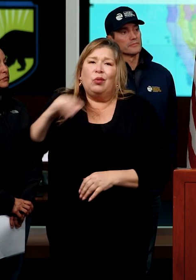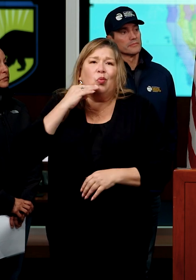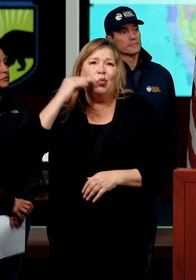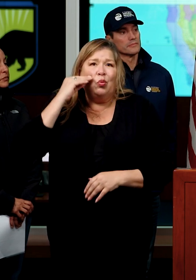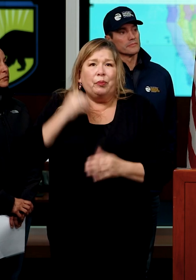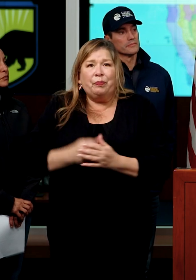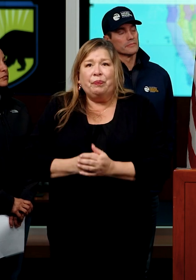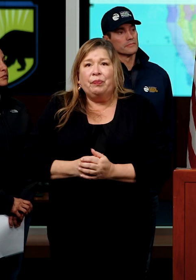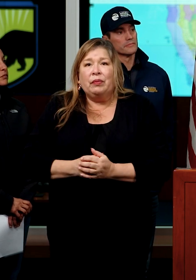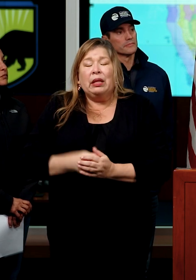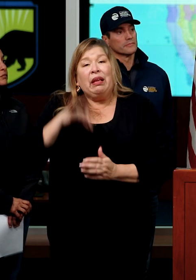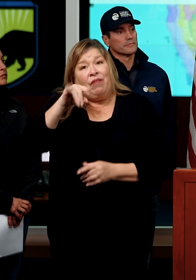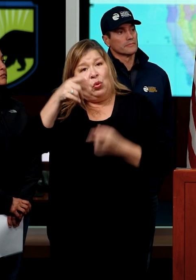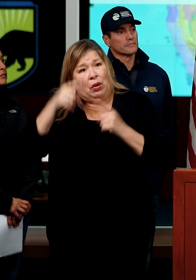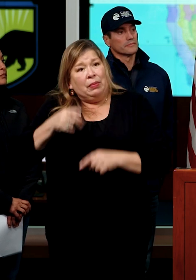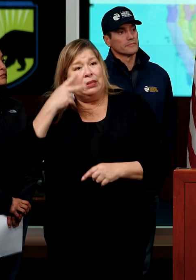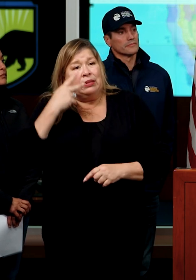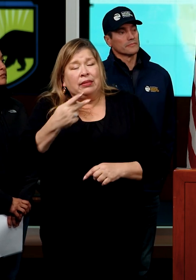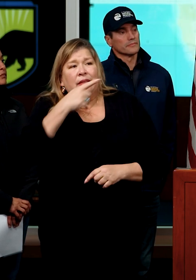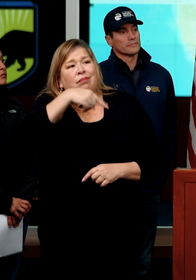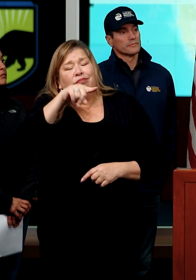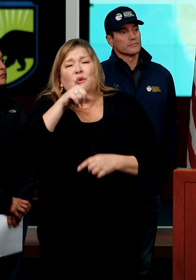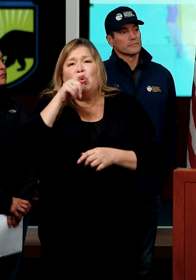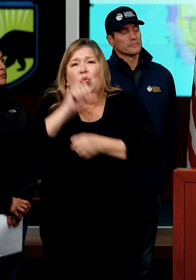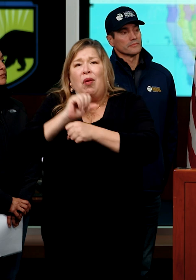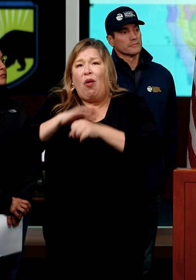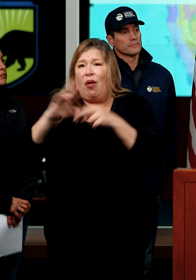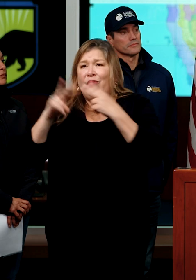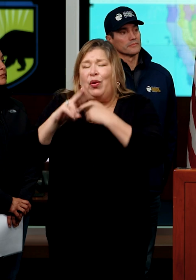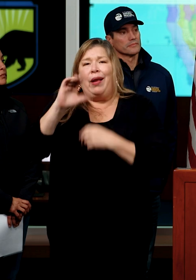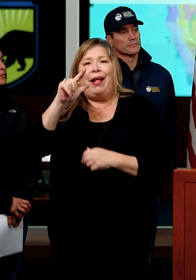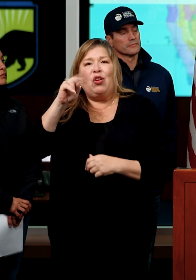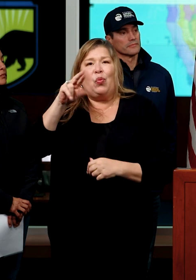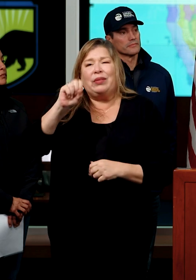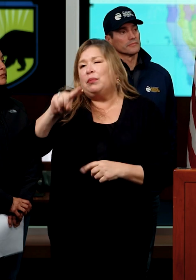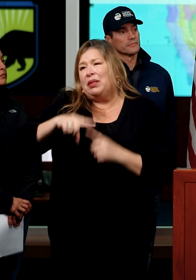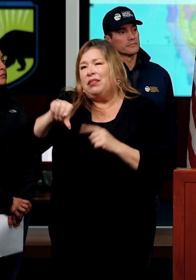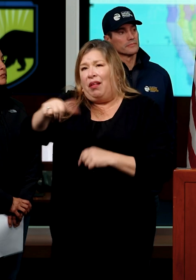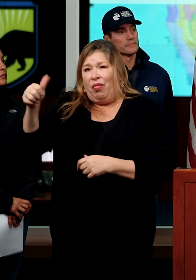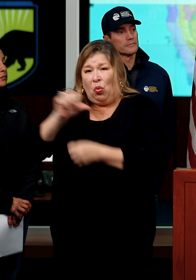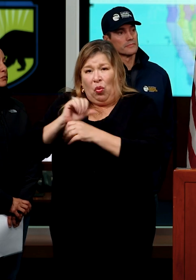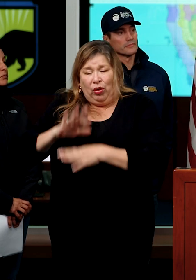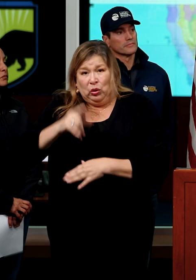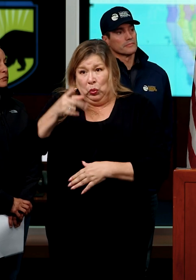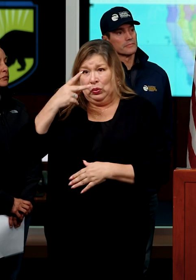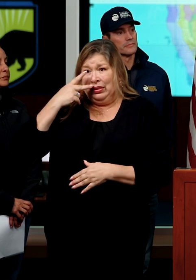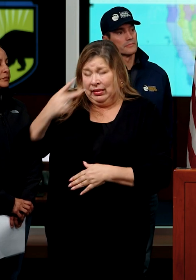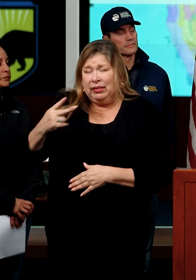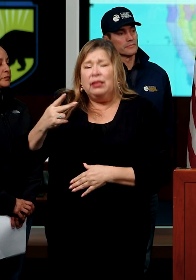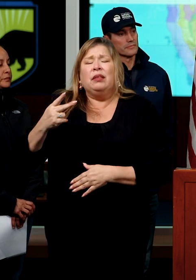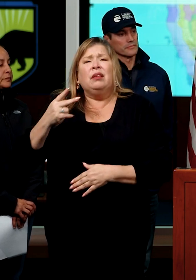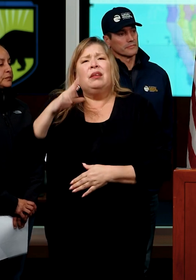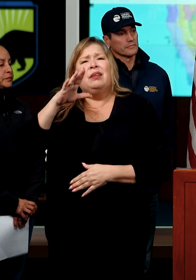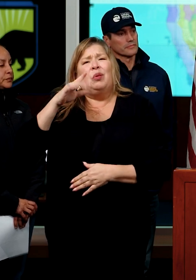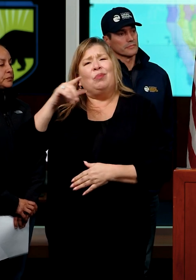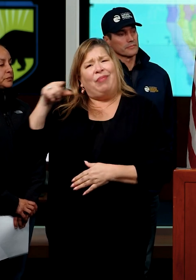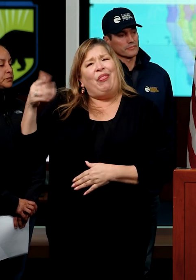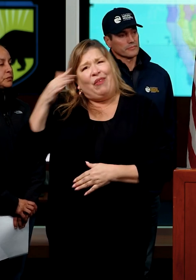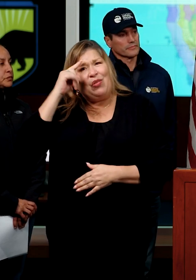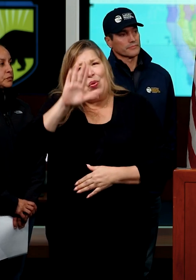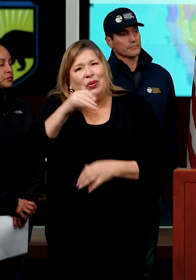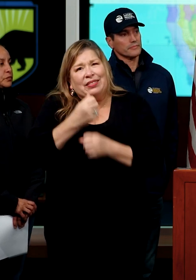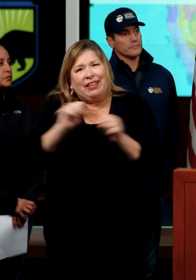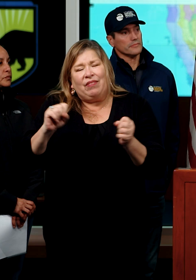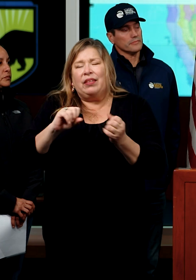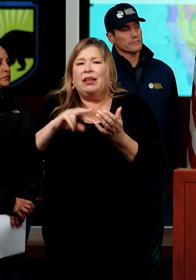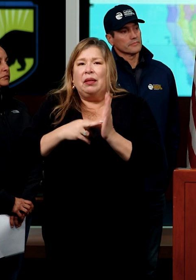see Caltrans and other highway workers out there, please, they're out there for your safety. Let's return the favor. Let's make sure that they